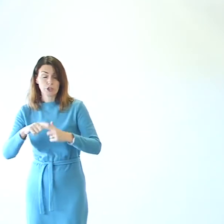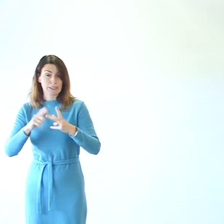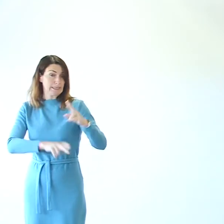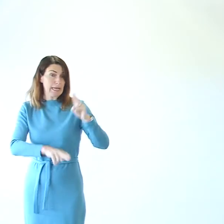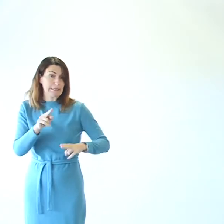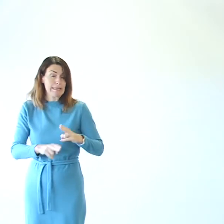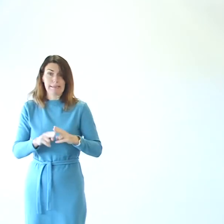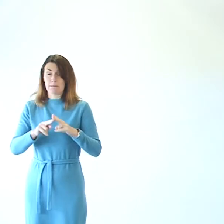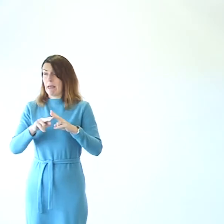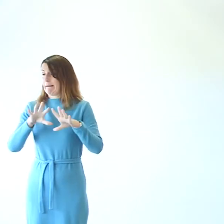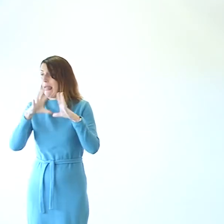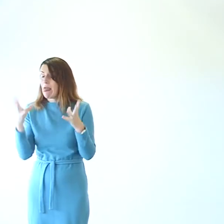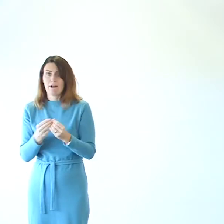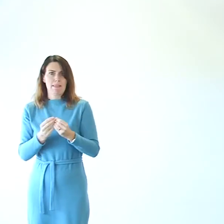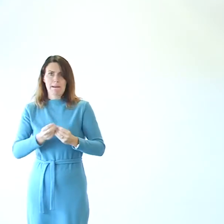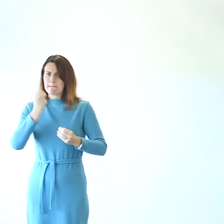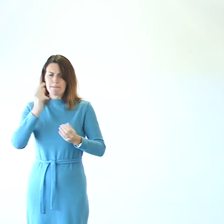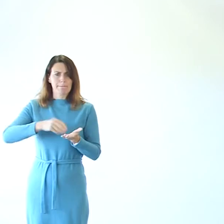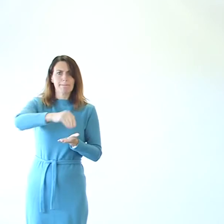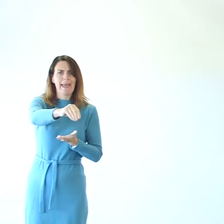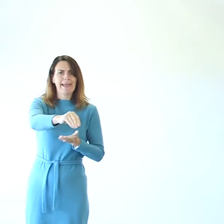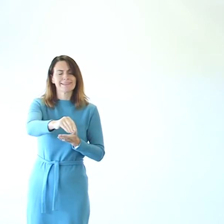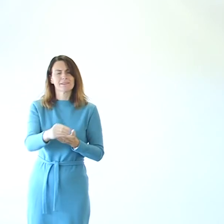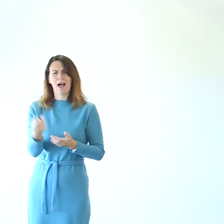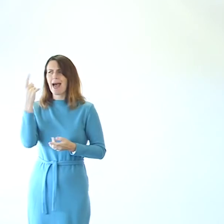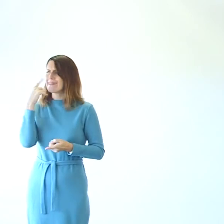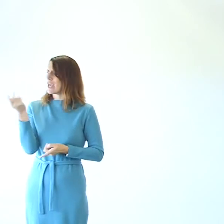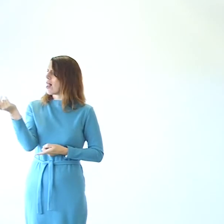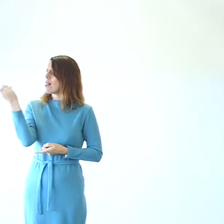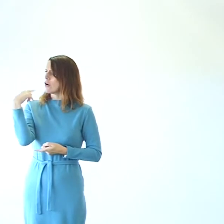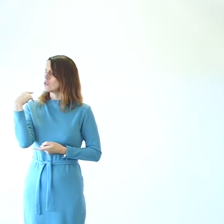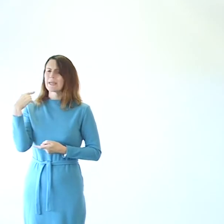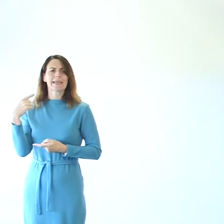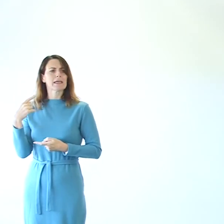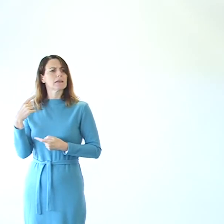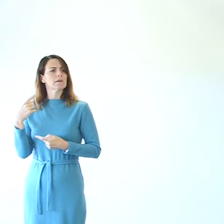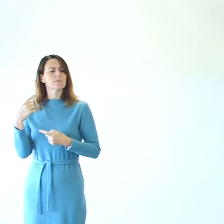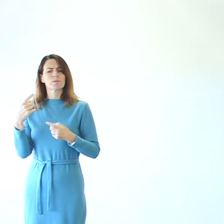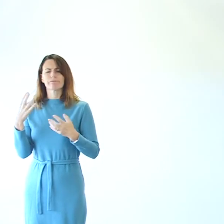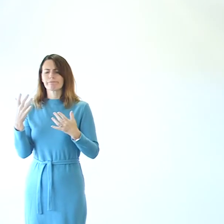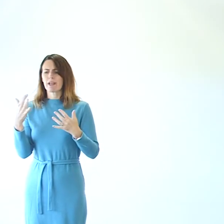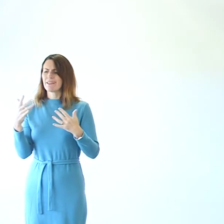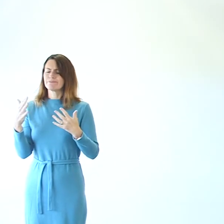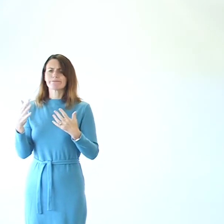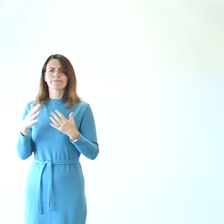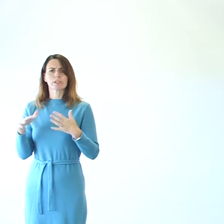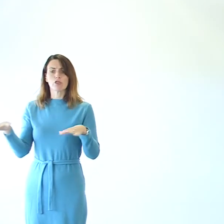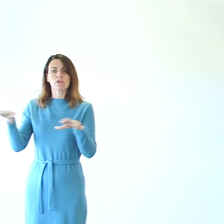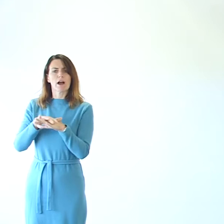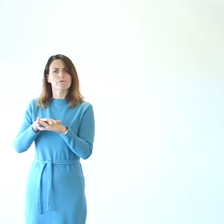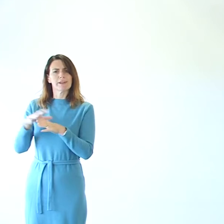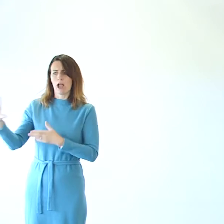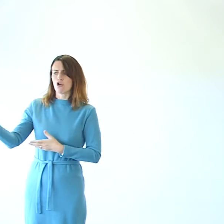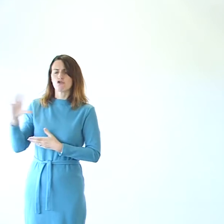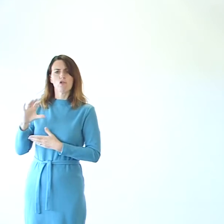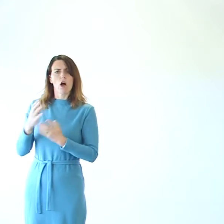the payment. I think it was last week, the recovery grant panel,